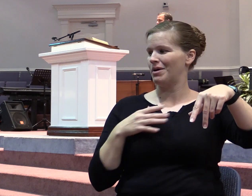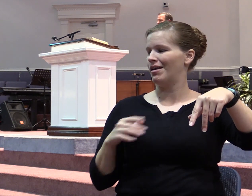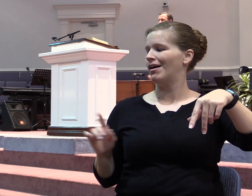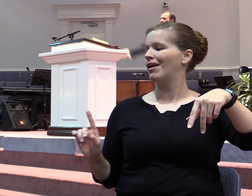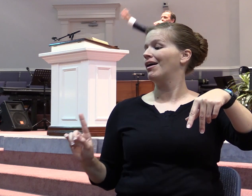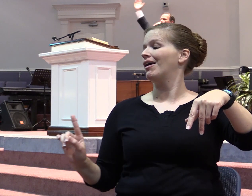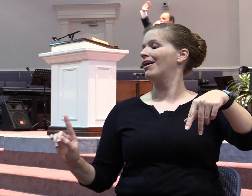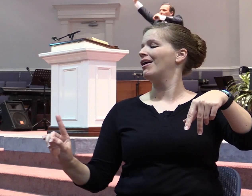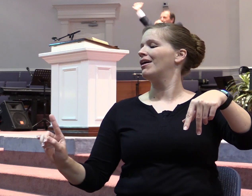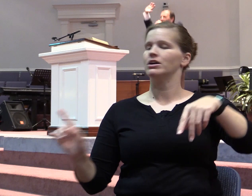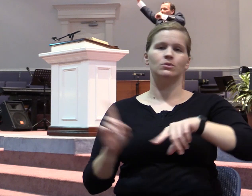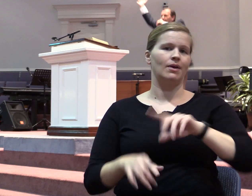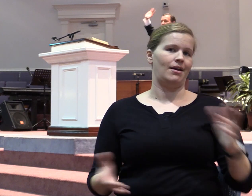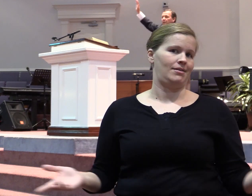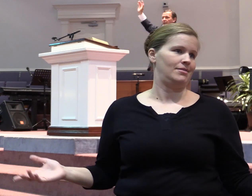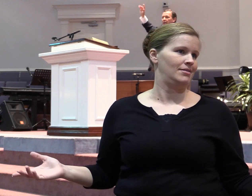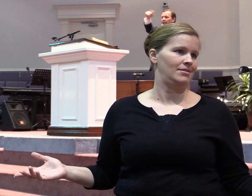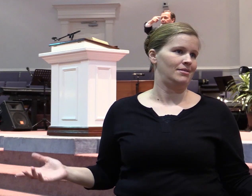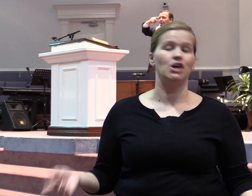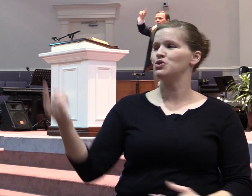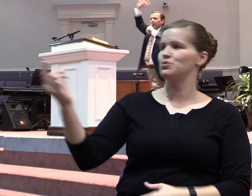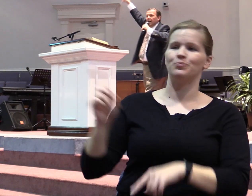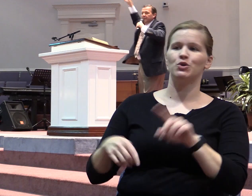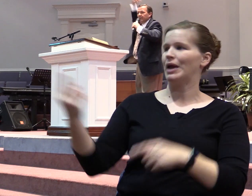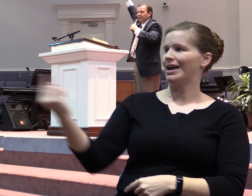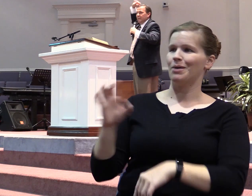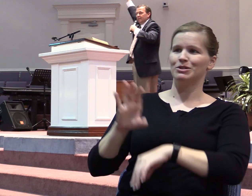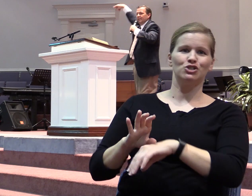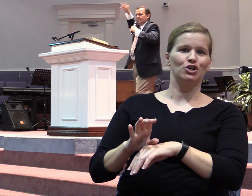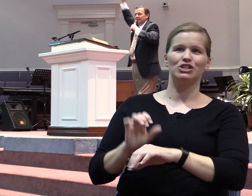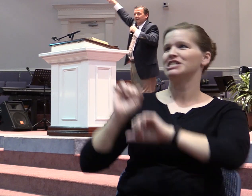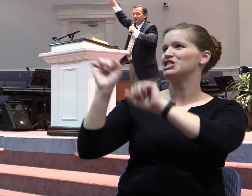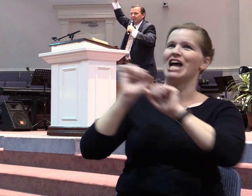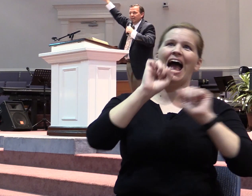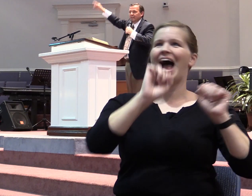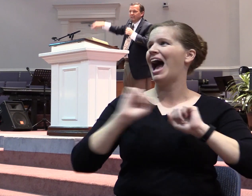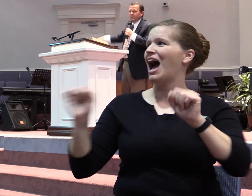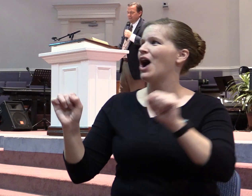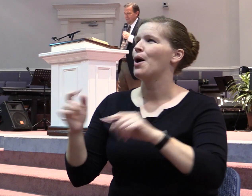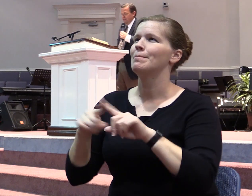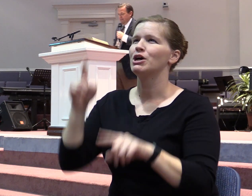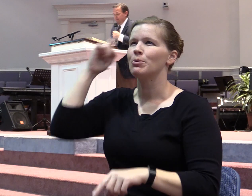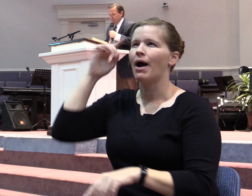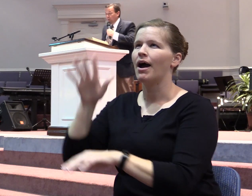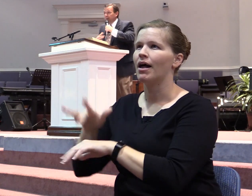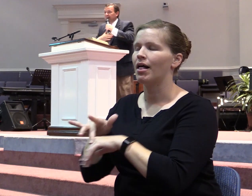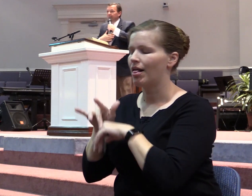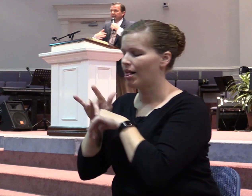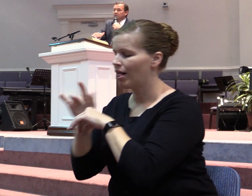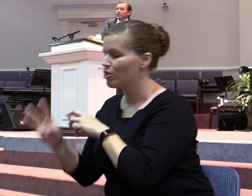You can't come into church and shout and yet in your mind be thinking about this, be thinking about that. All right. Don't get mad at me. This is what